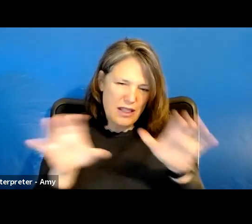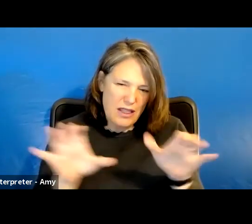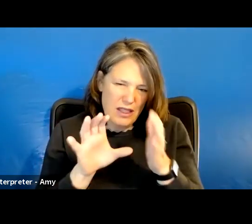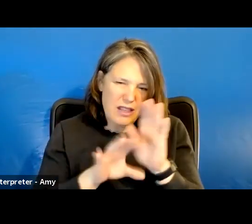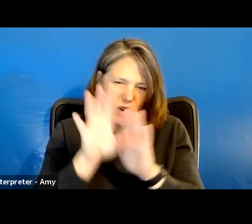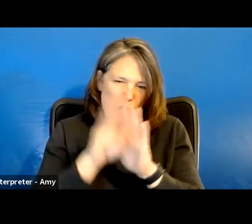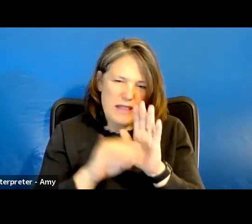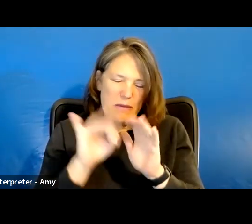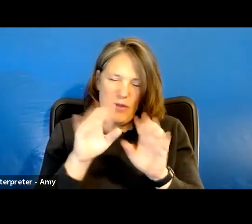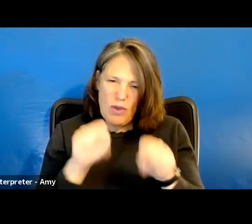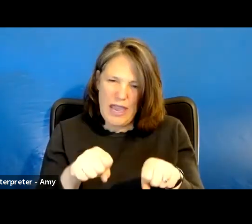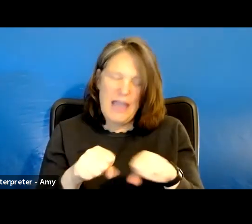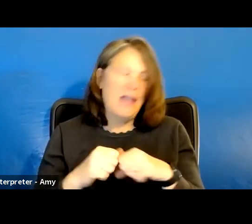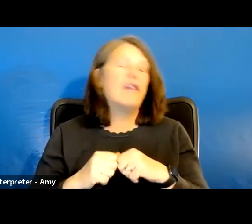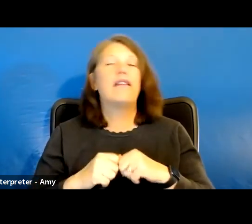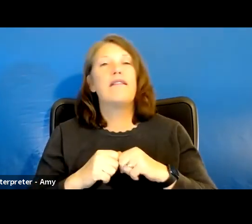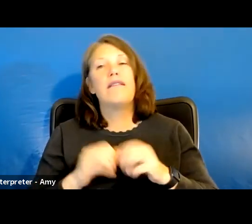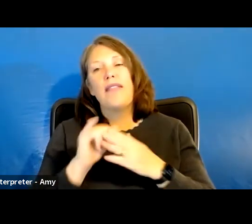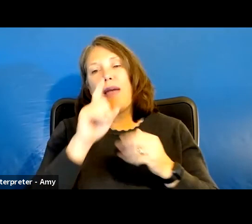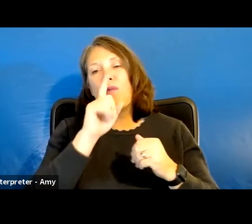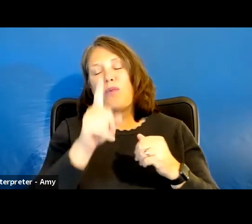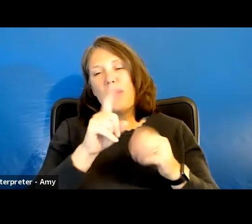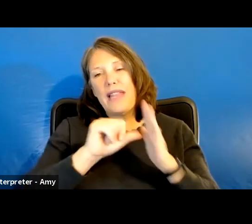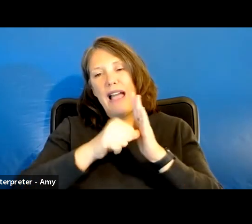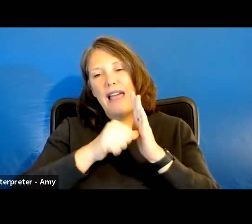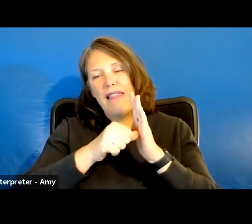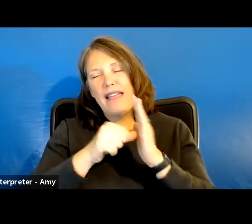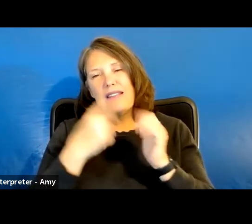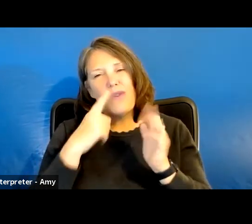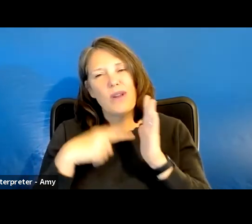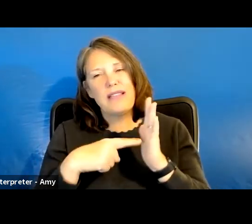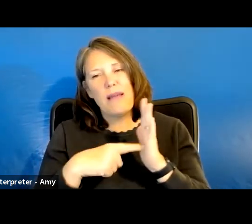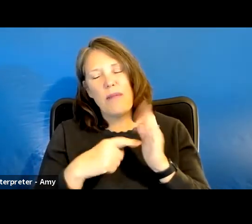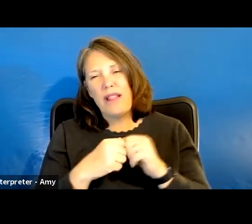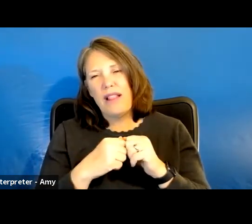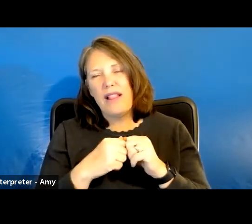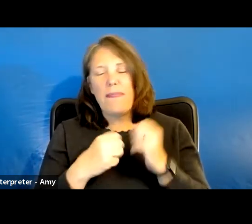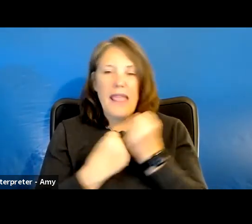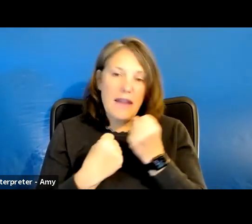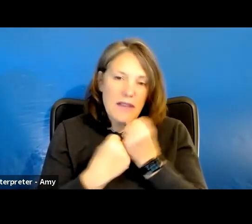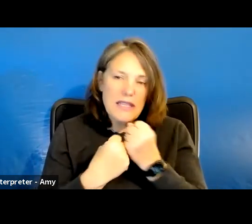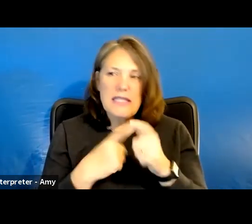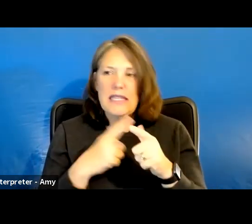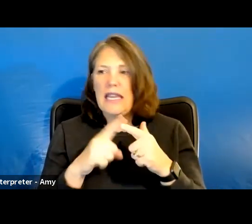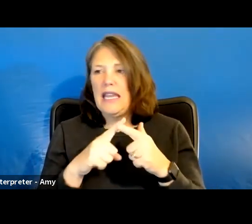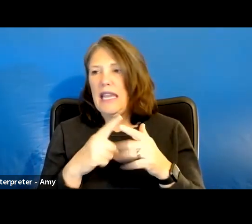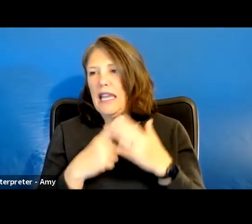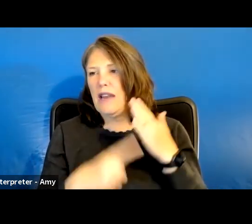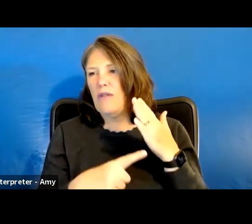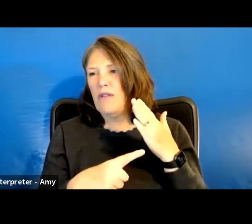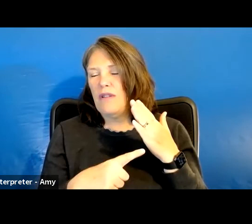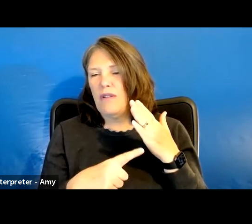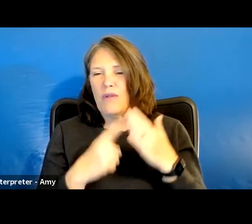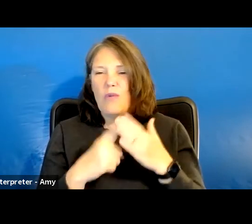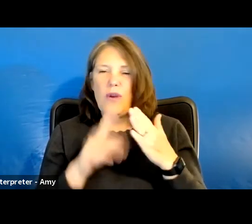that really highlight, you know, for example, advocacy and what, you know, what your